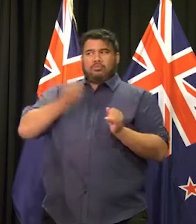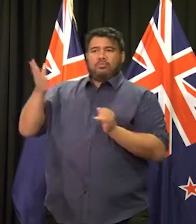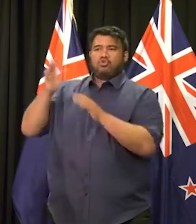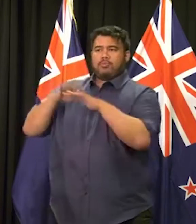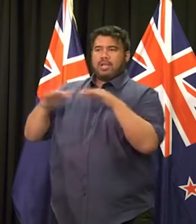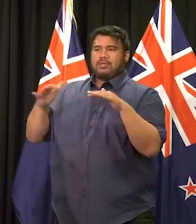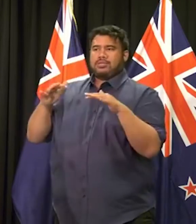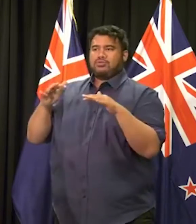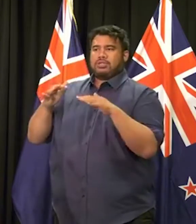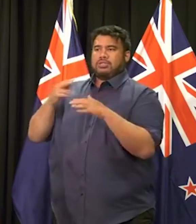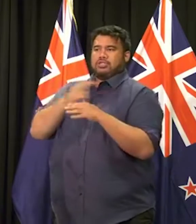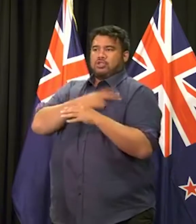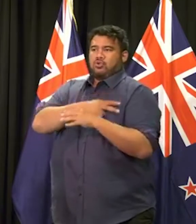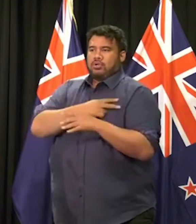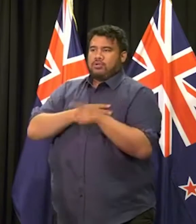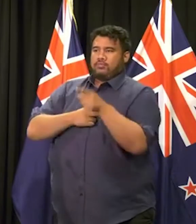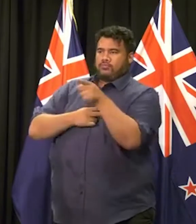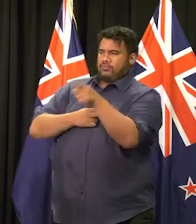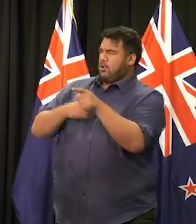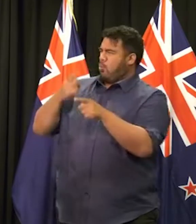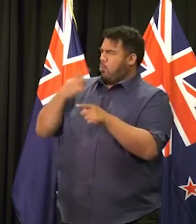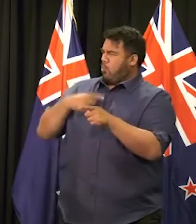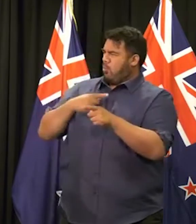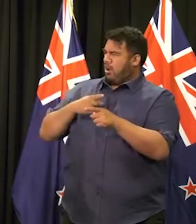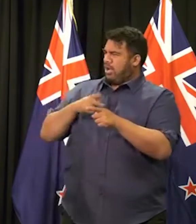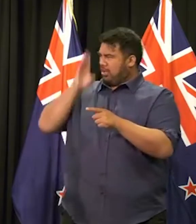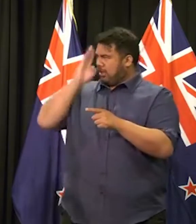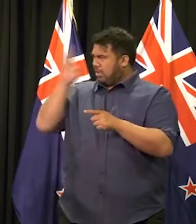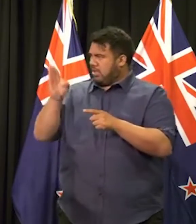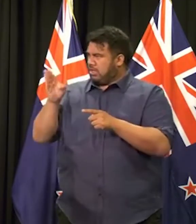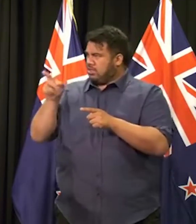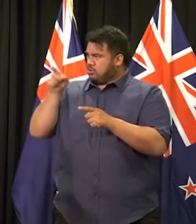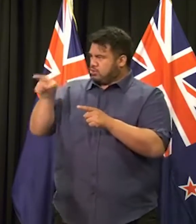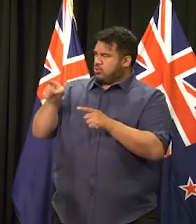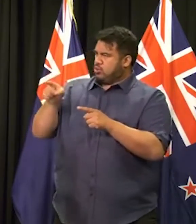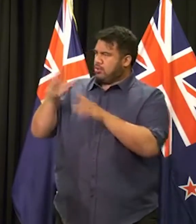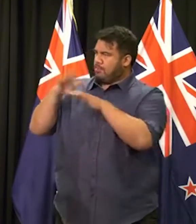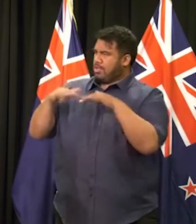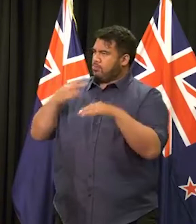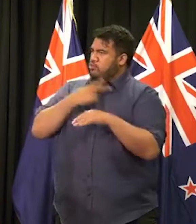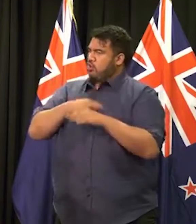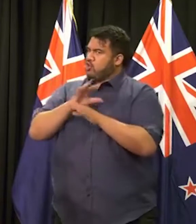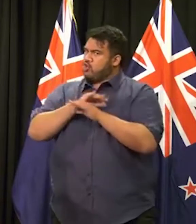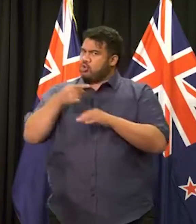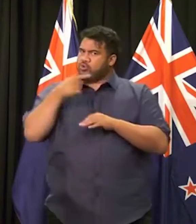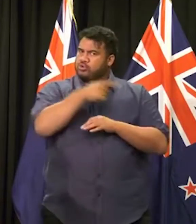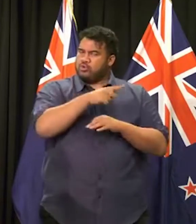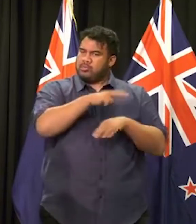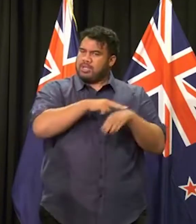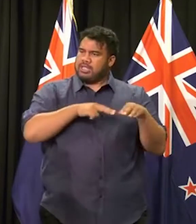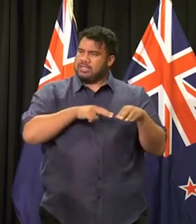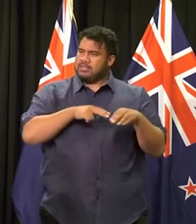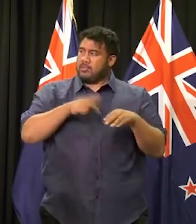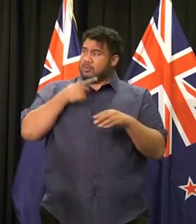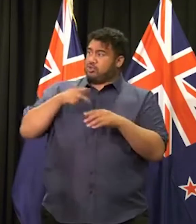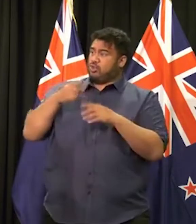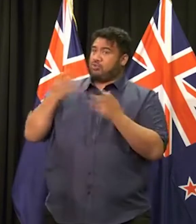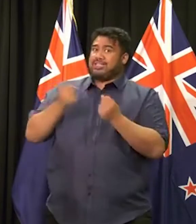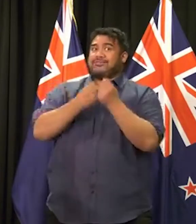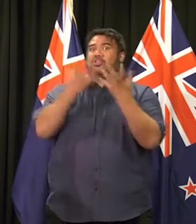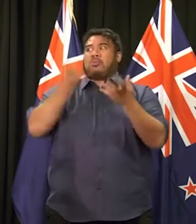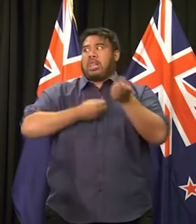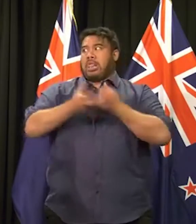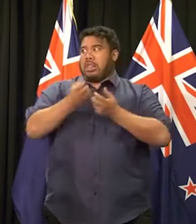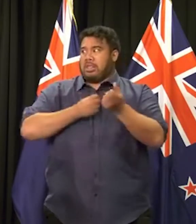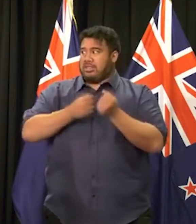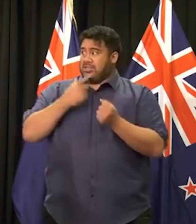because you received just so many of them? Uh, oh, sorry. Um, that is the protocol that has been in place. I would need to ask, from an operational level,